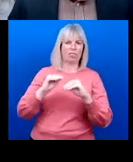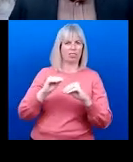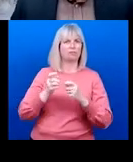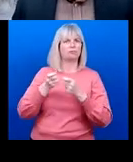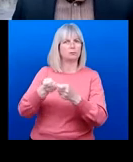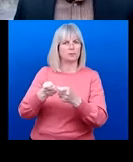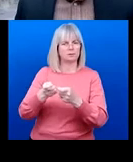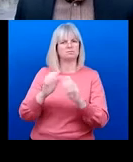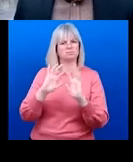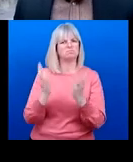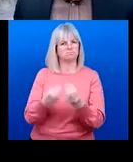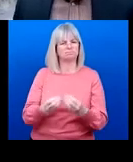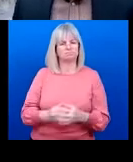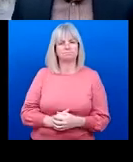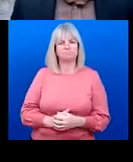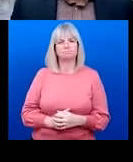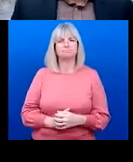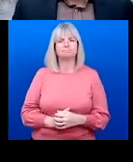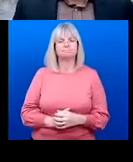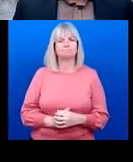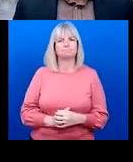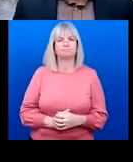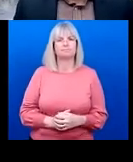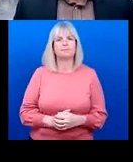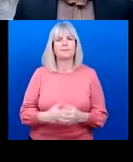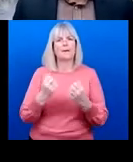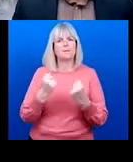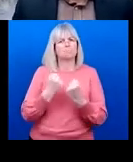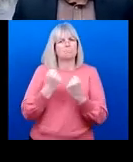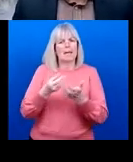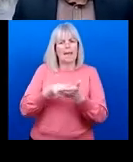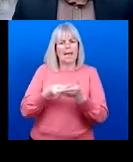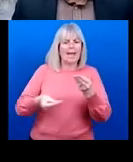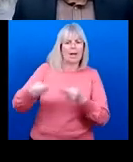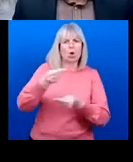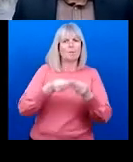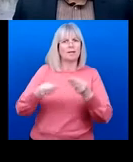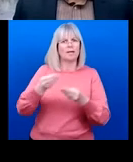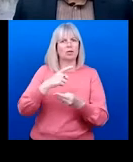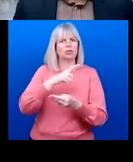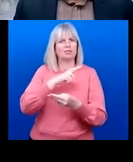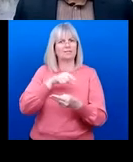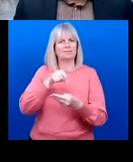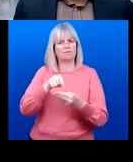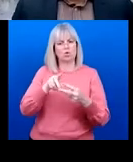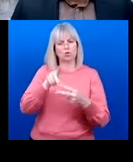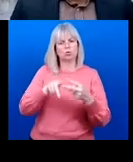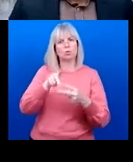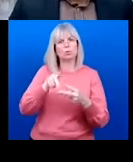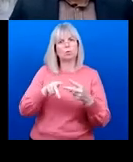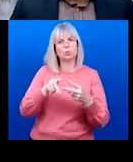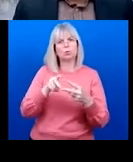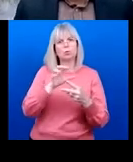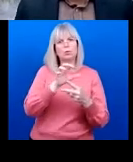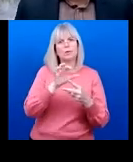Alakos There's also a very strong economic rationale for increasing coverage of these two indicators. Alakos So the estimated